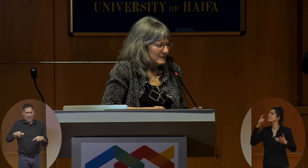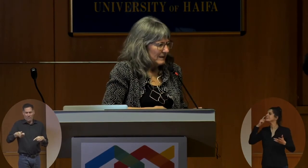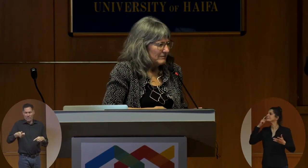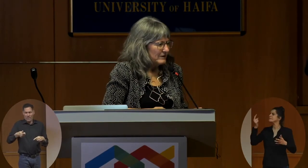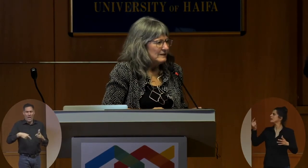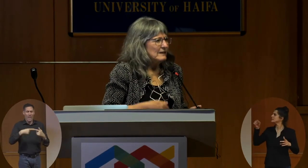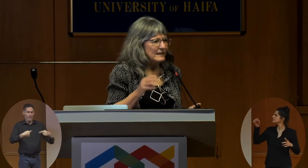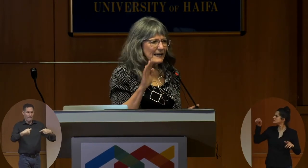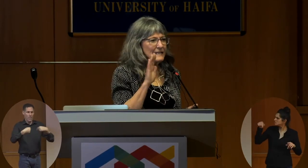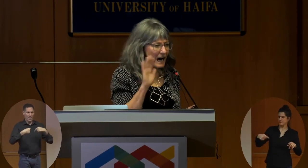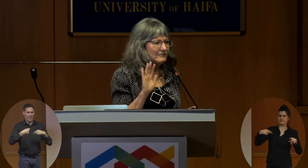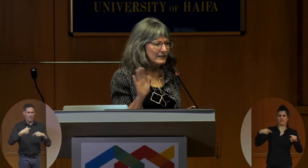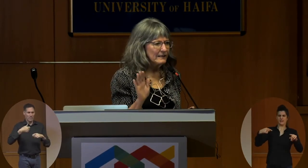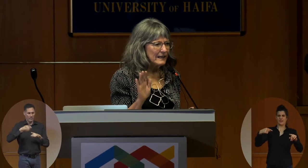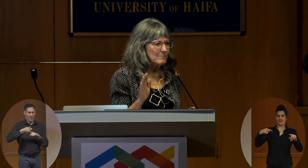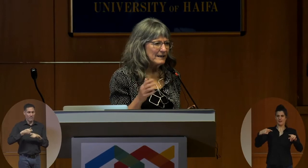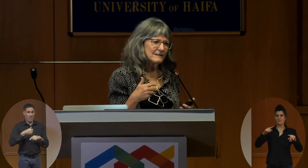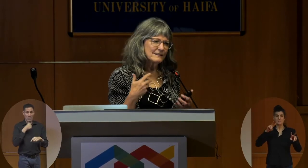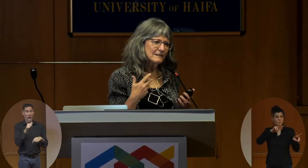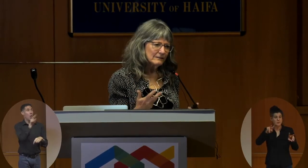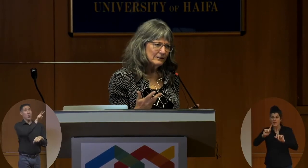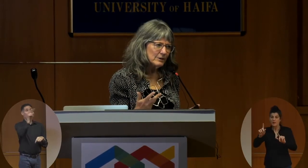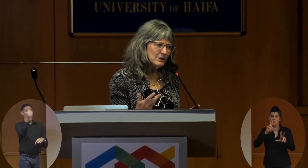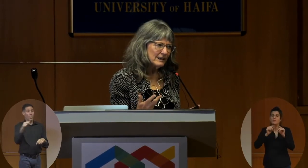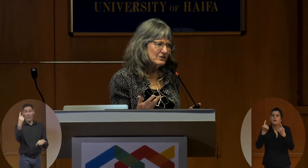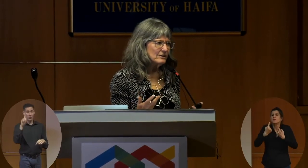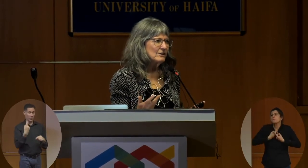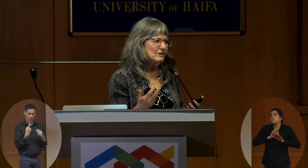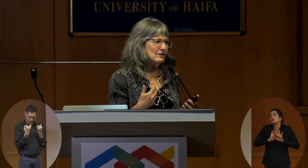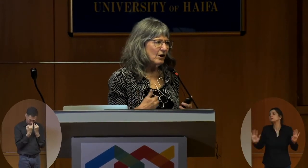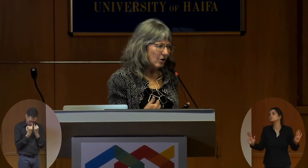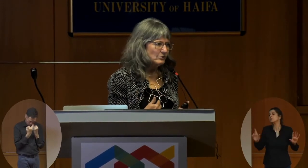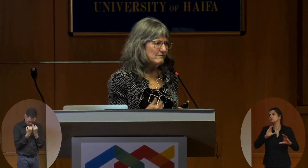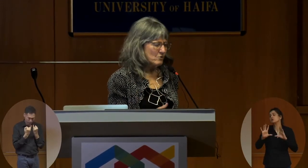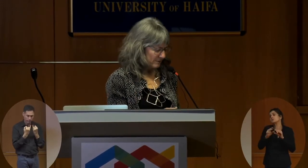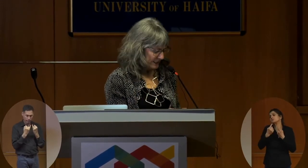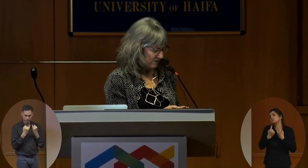himself. Again, not looking at anybody, this is clearly communication only for himself.